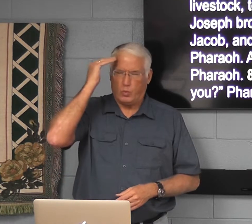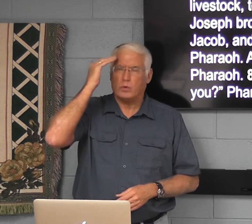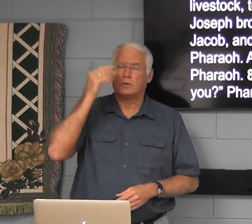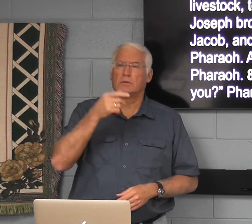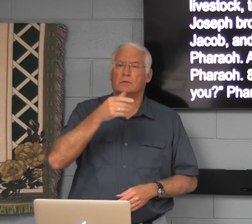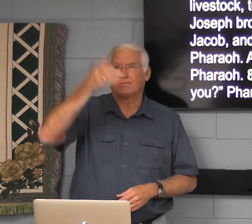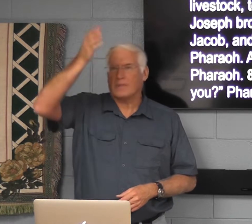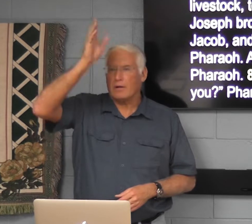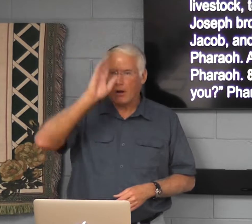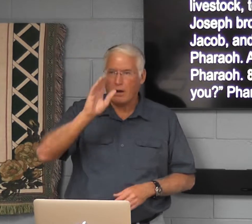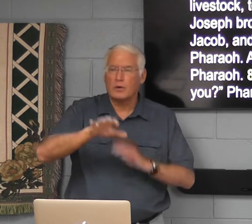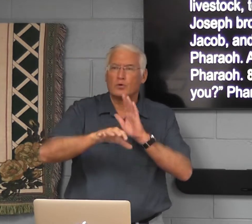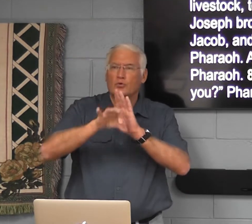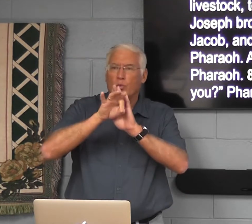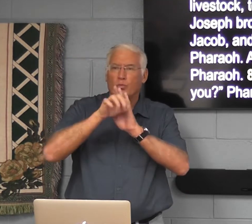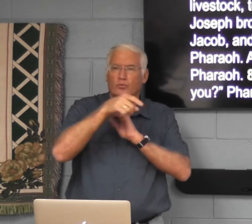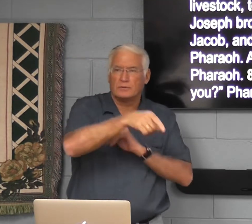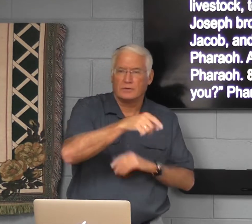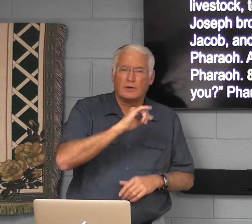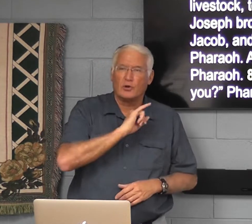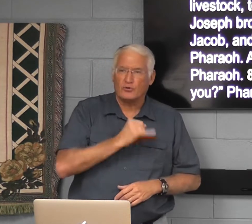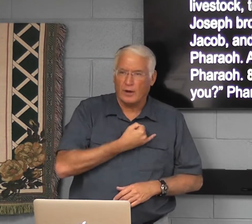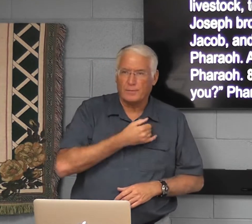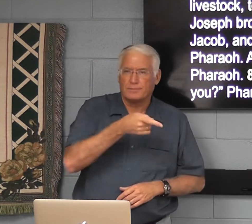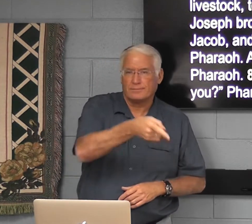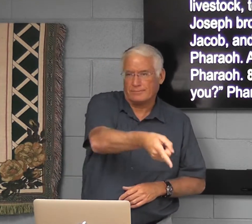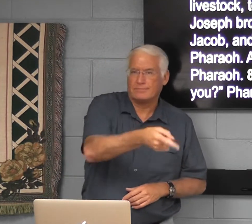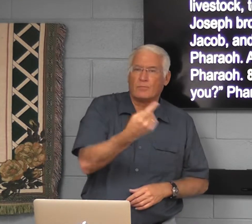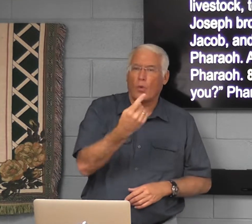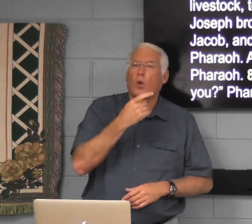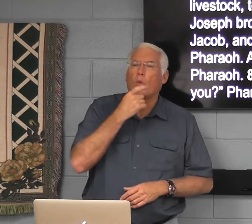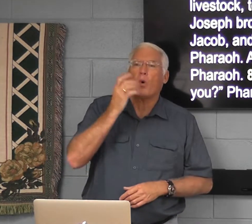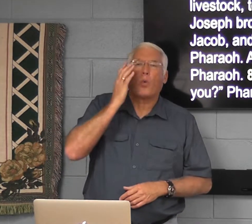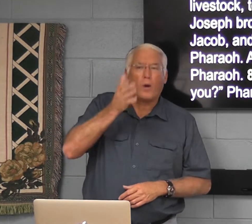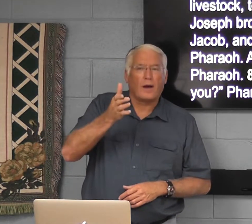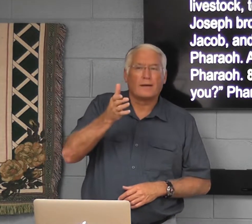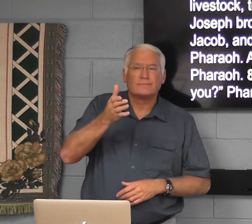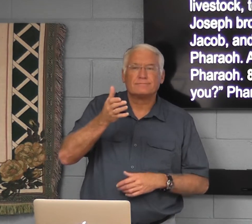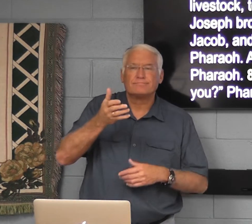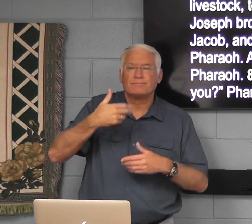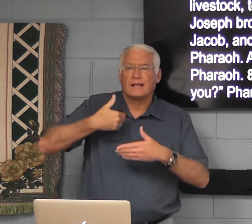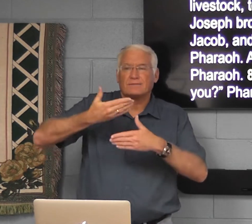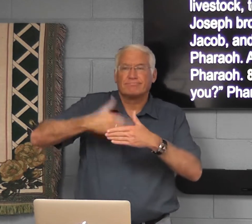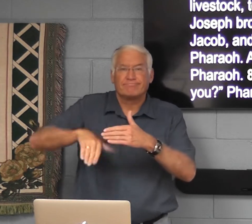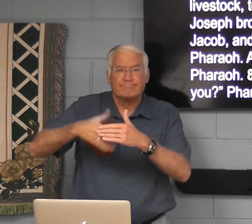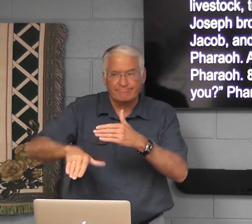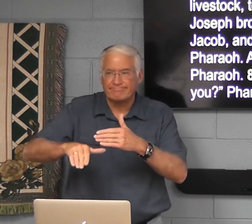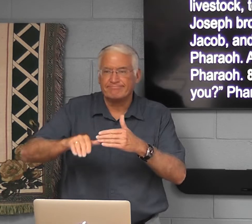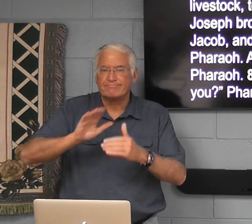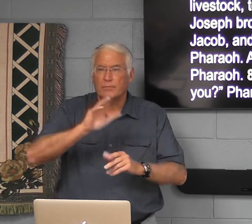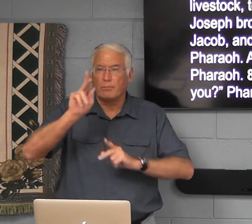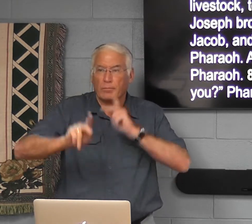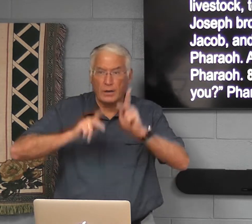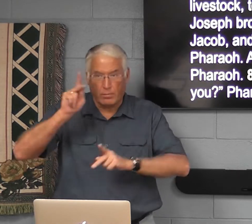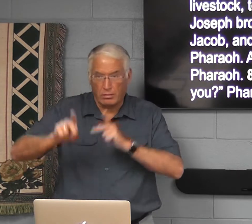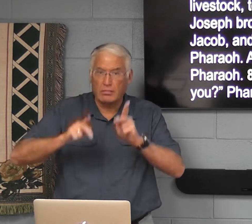Jacob knew knew that God chose Jacob, the one who would have descendants